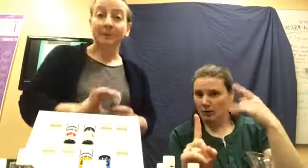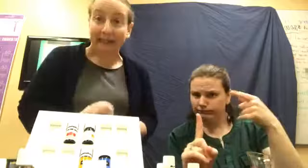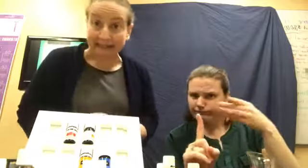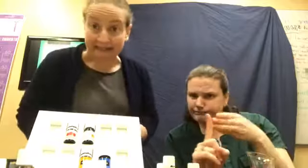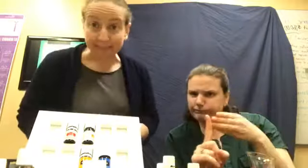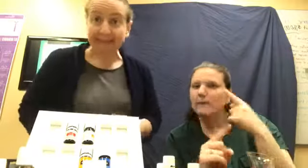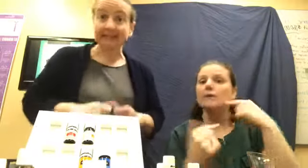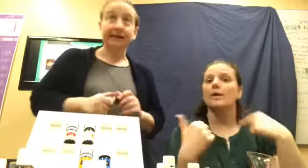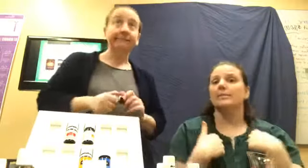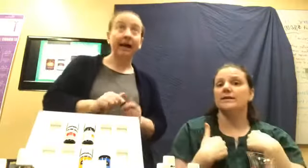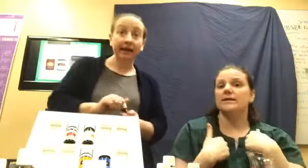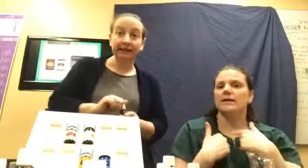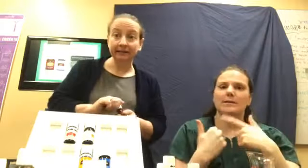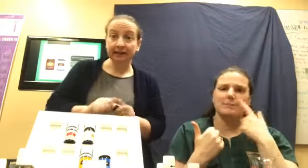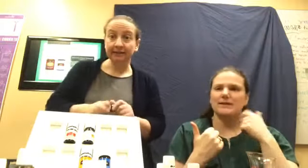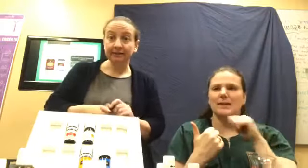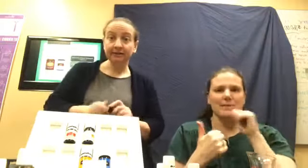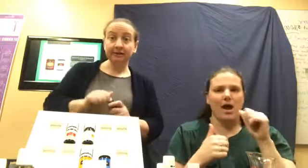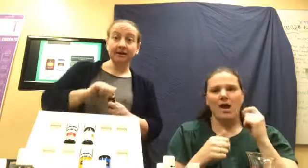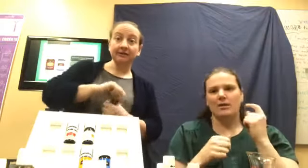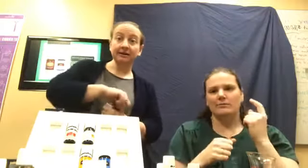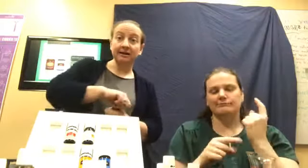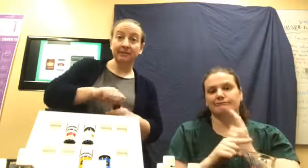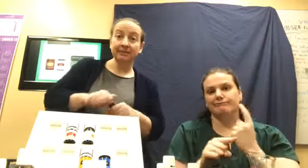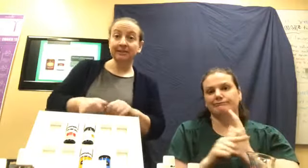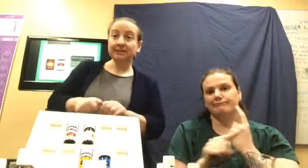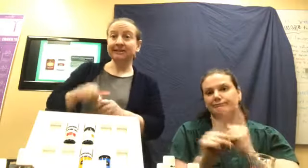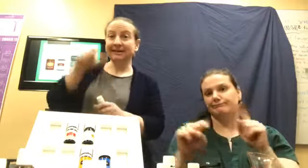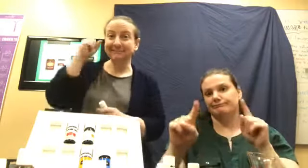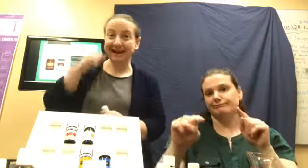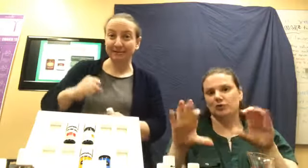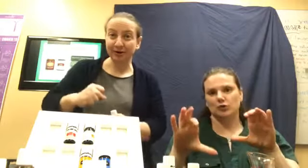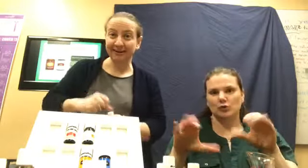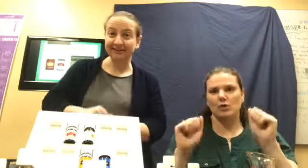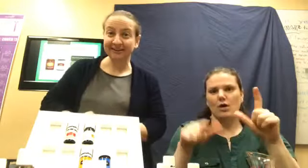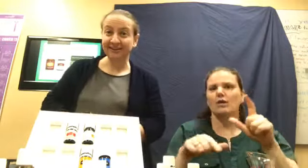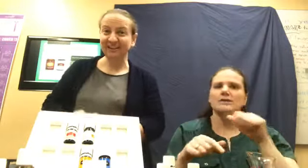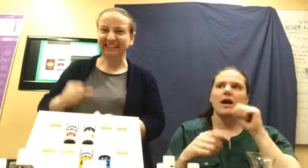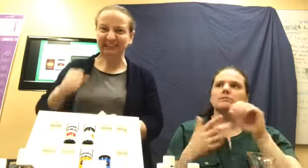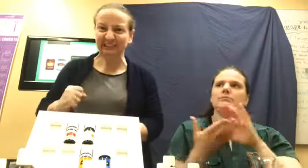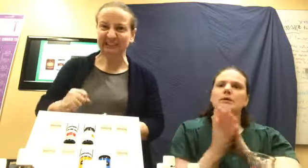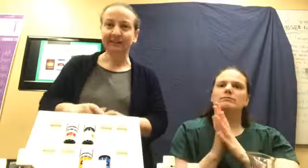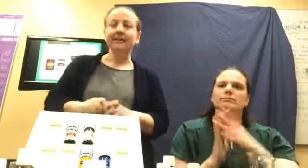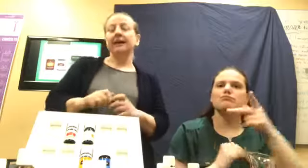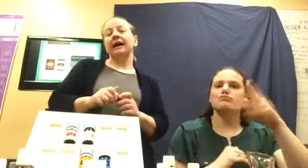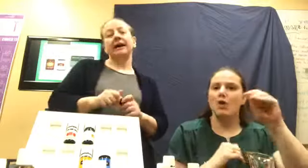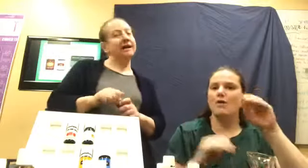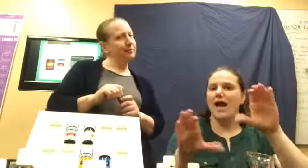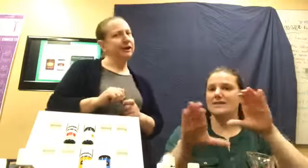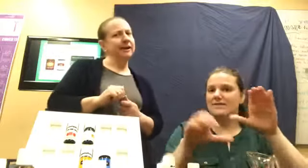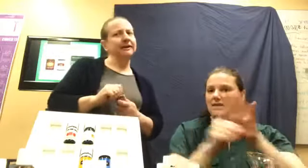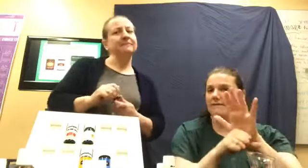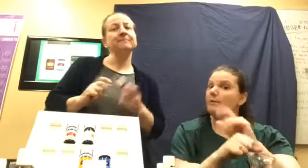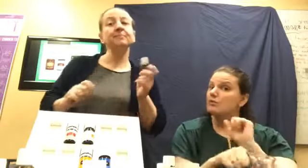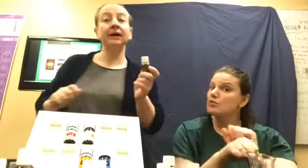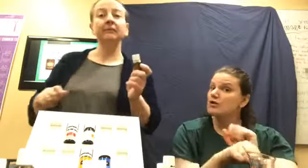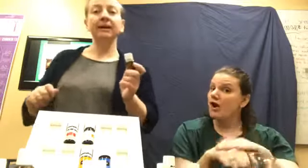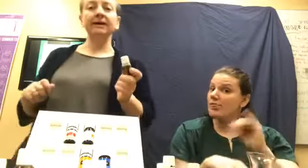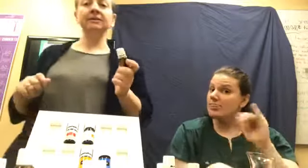me, because I'm not a regular do it all kind of person cause I'm not proactive enough yet. Uh, and I'm working on it. but what I do